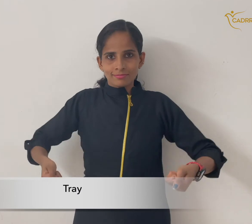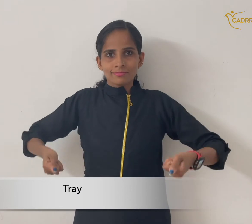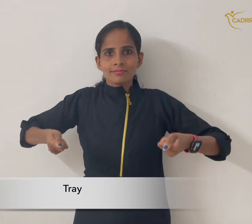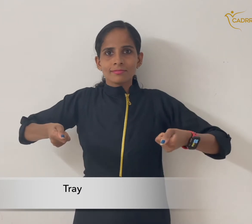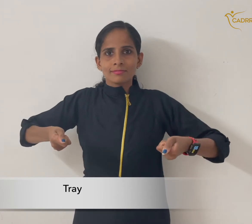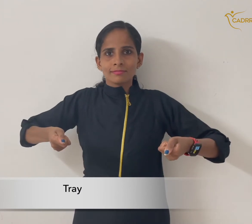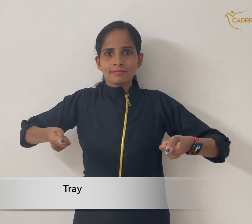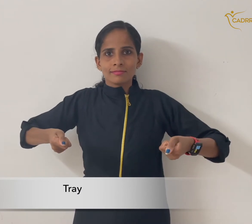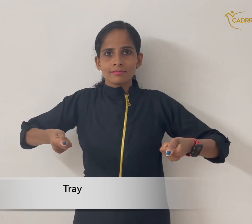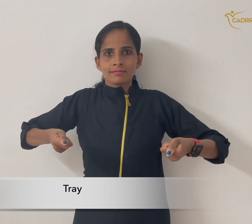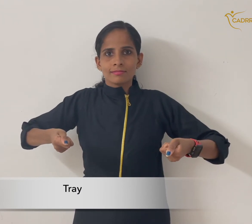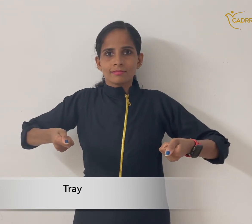Tray